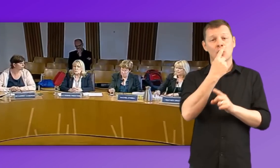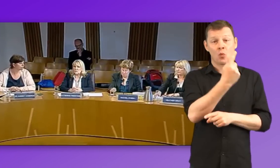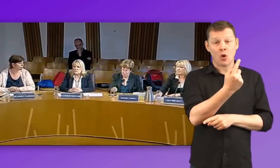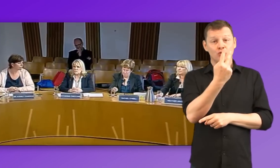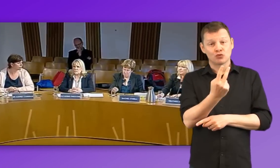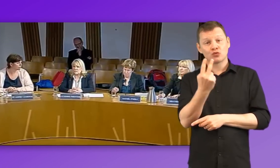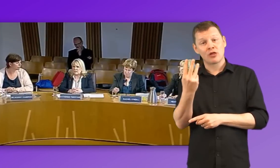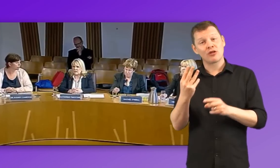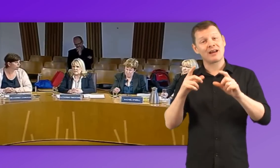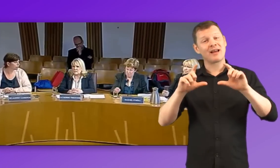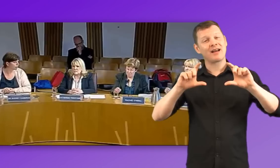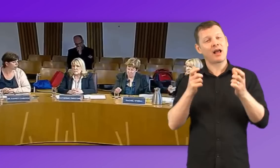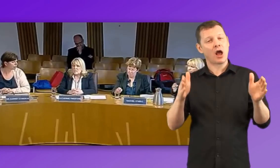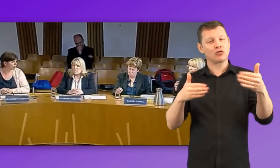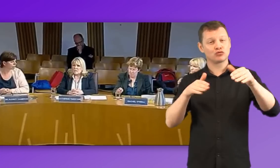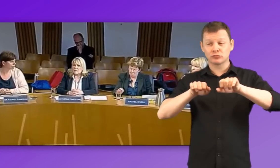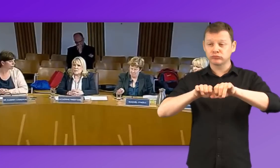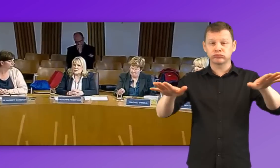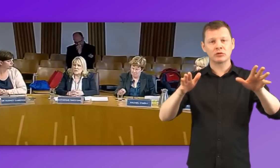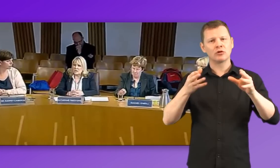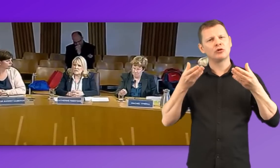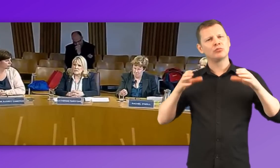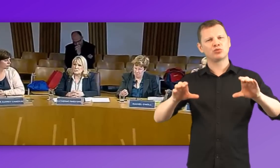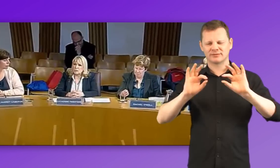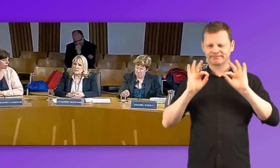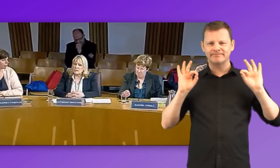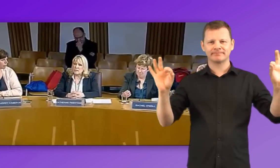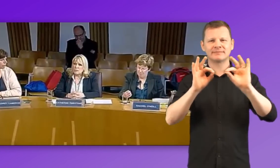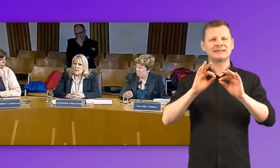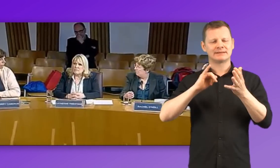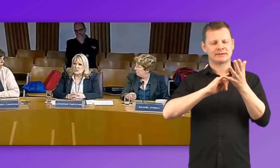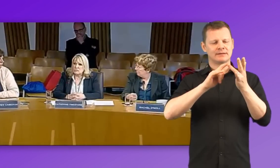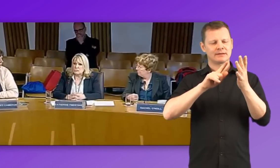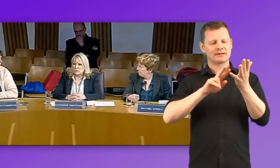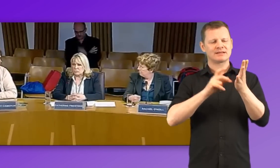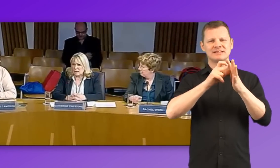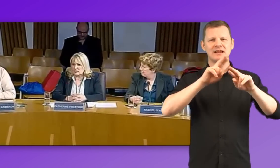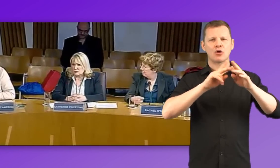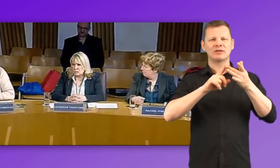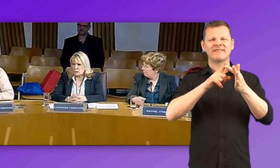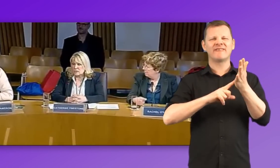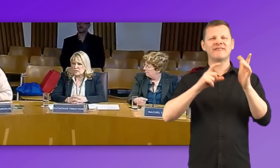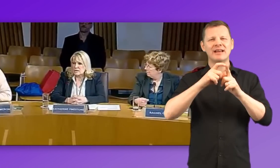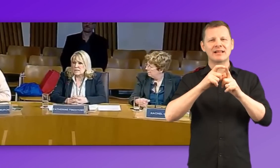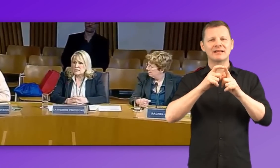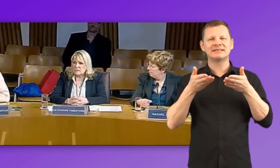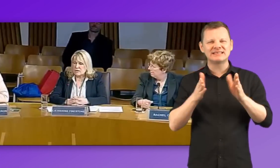one, two and three classes, into classes where we have children with unilateral losses, severe